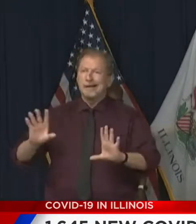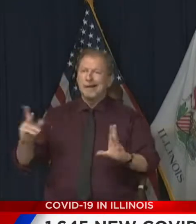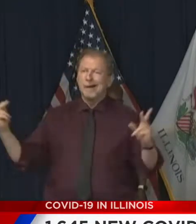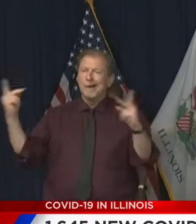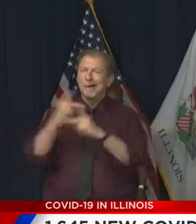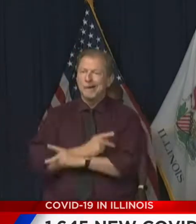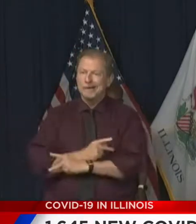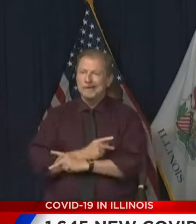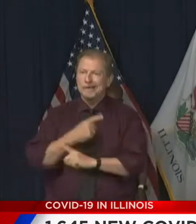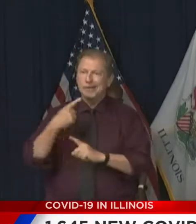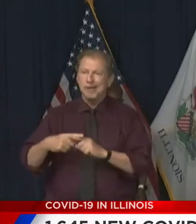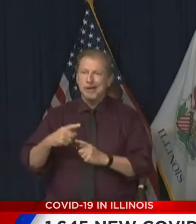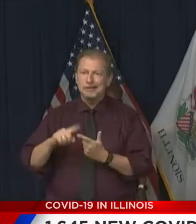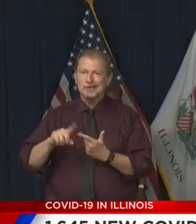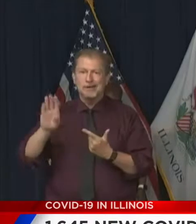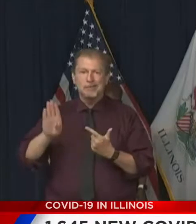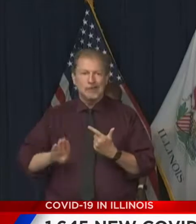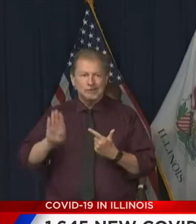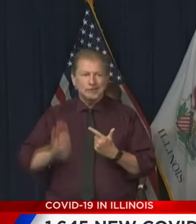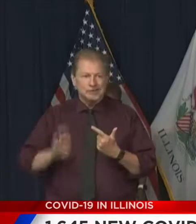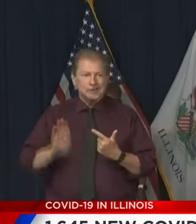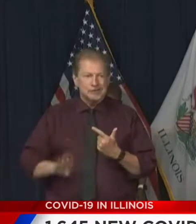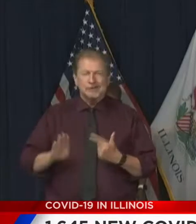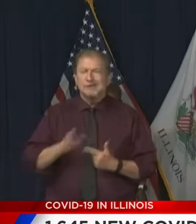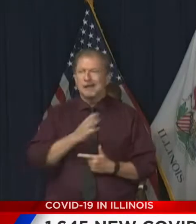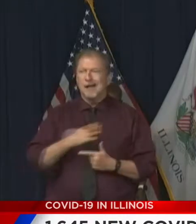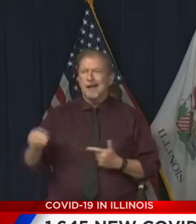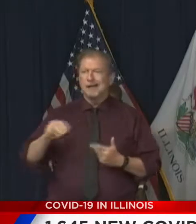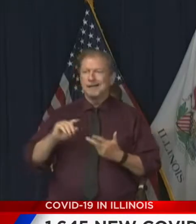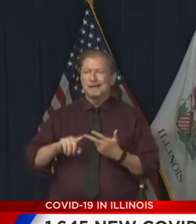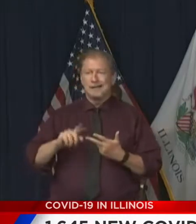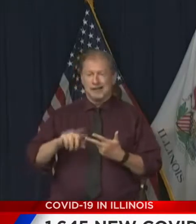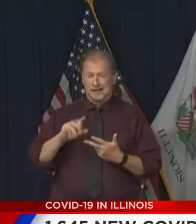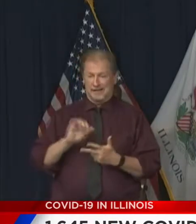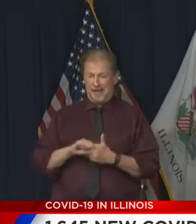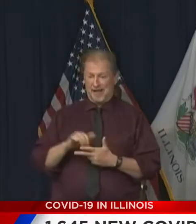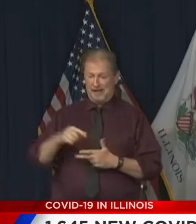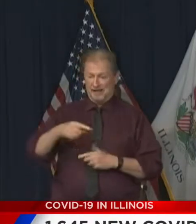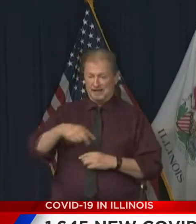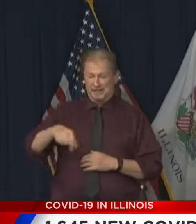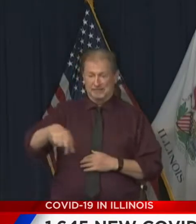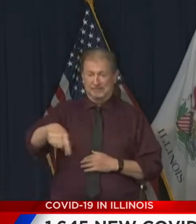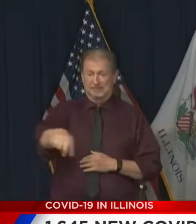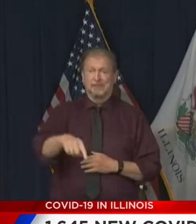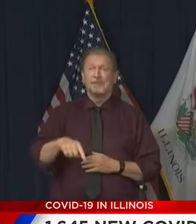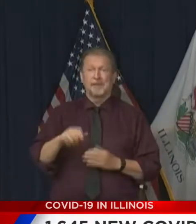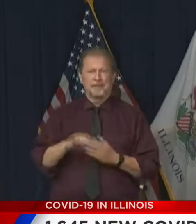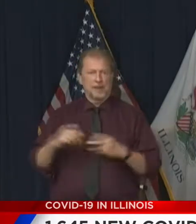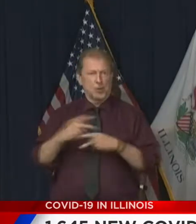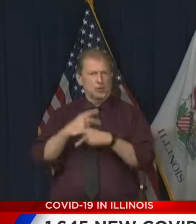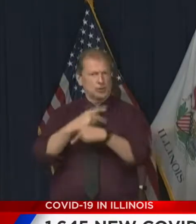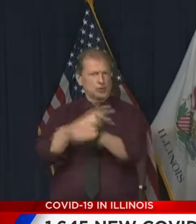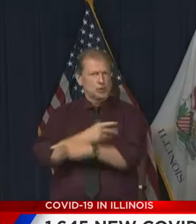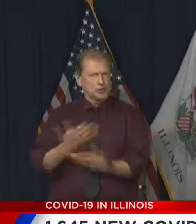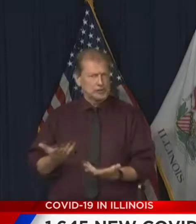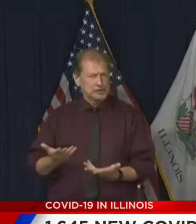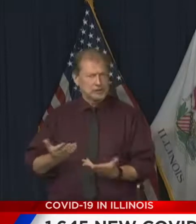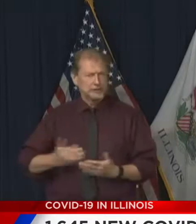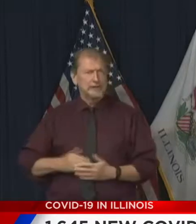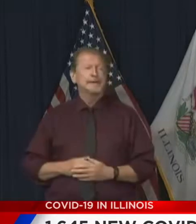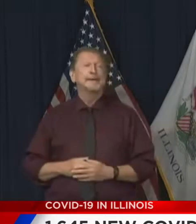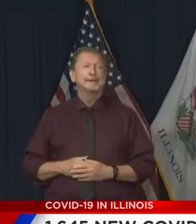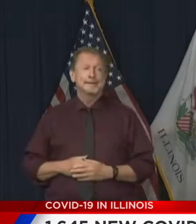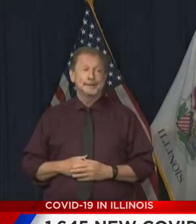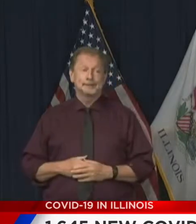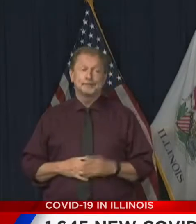Boston and Baltimore. That the next four weeks are going to be the forecast . What are your thoughts? Well, I think you've seen